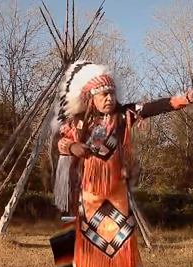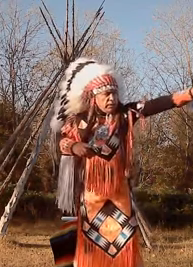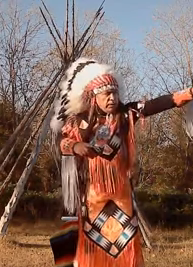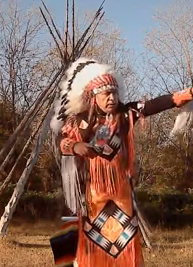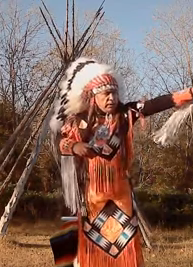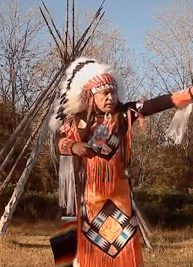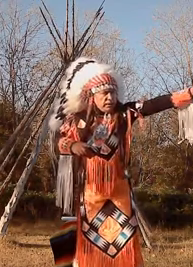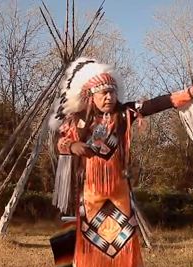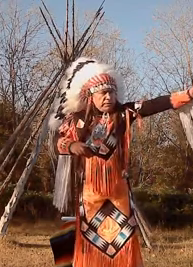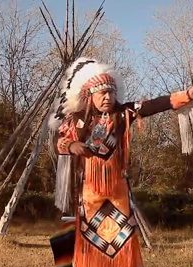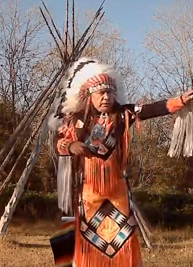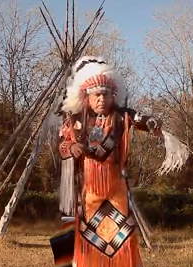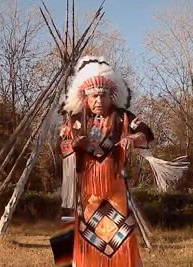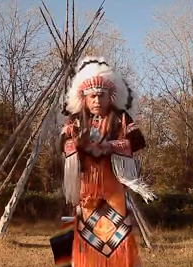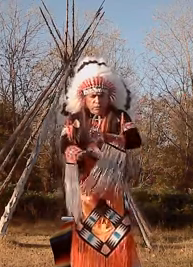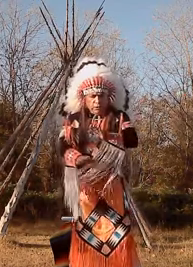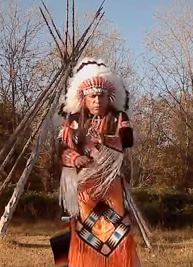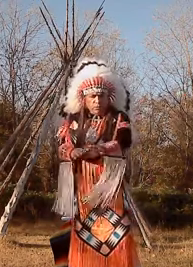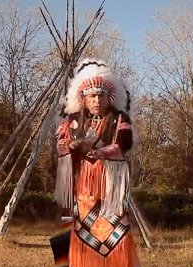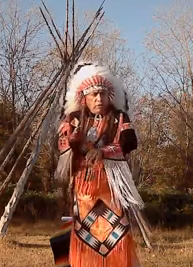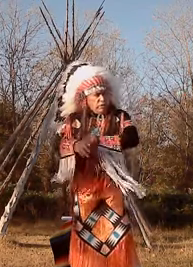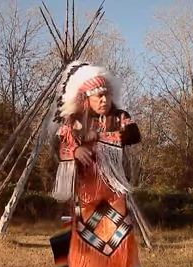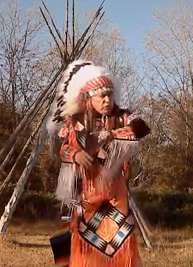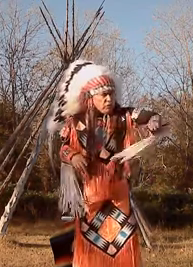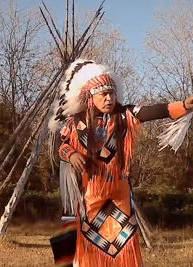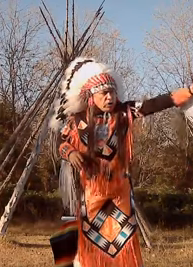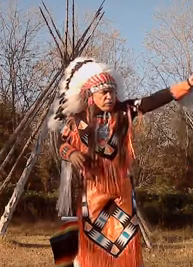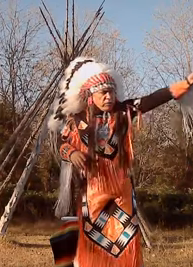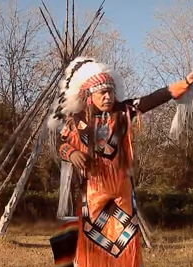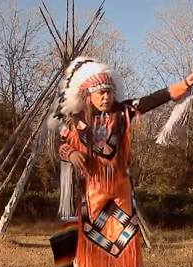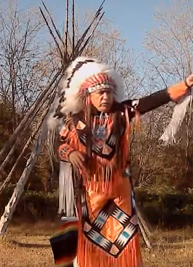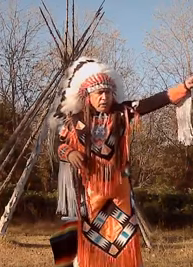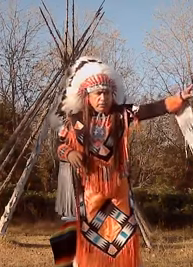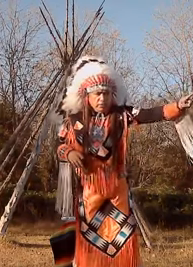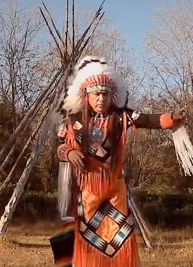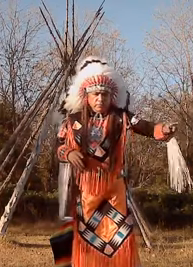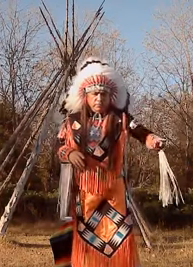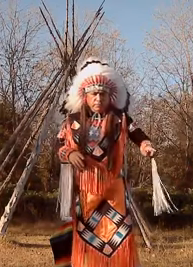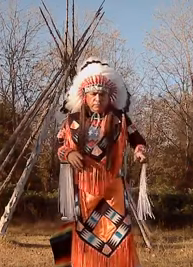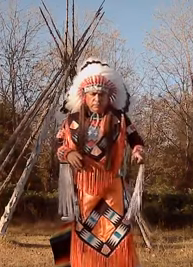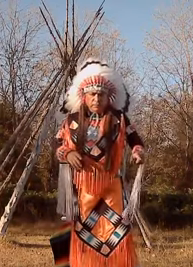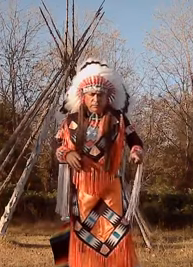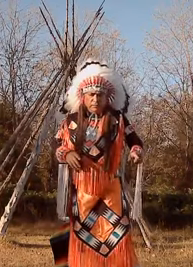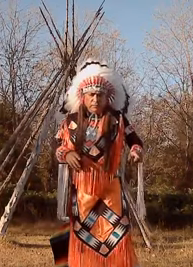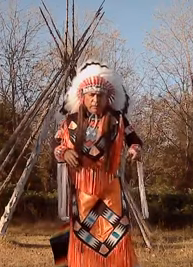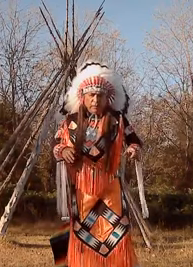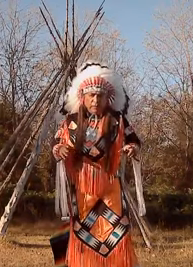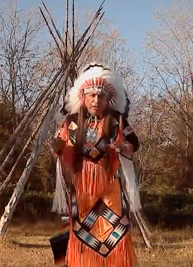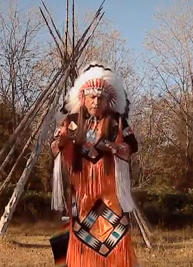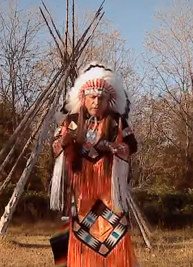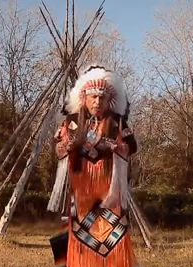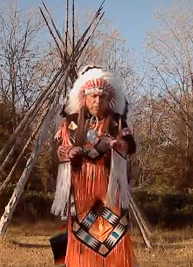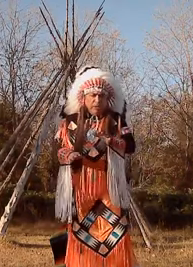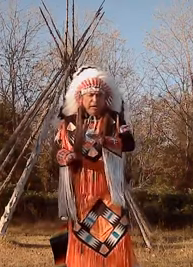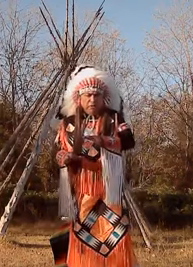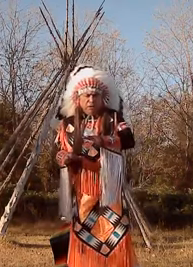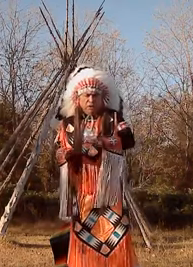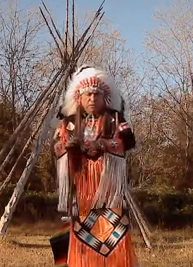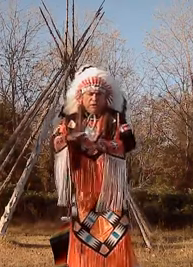running is this means we took off running maybe other tribes may have a little bit